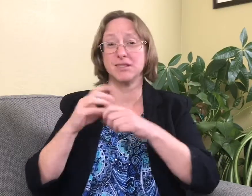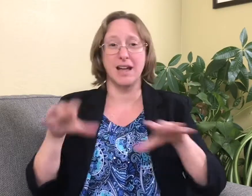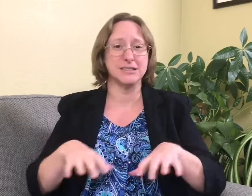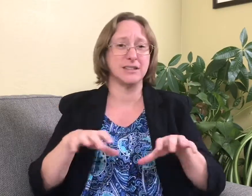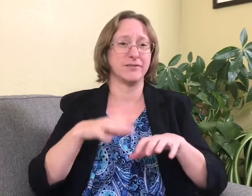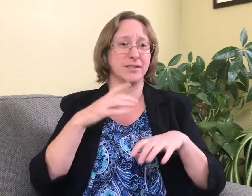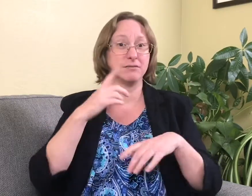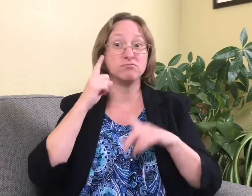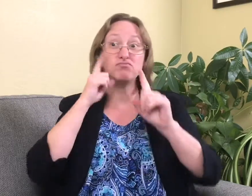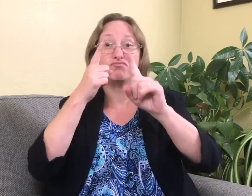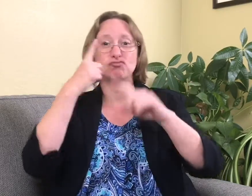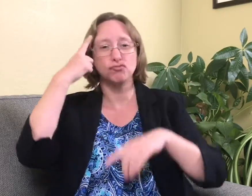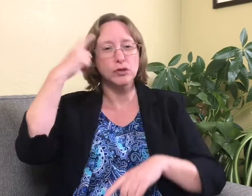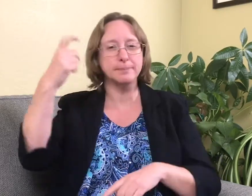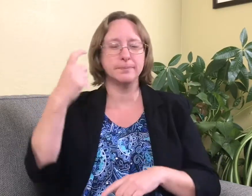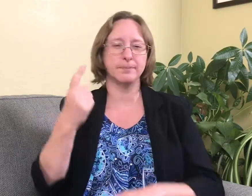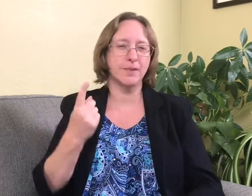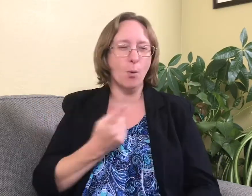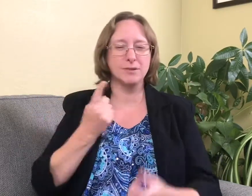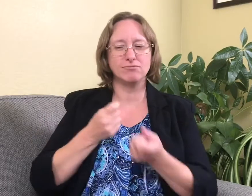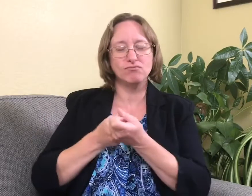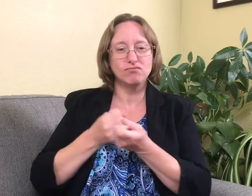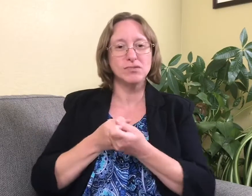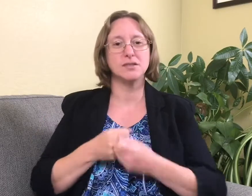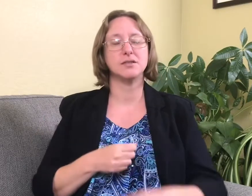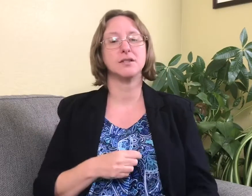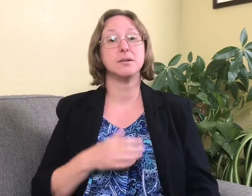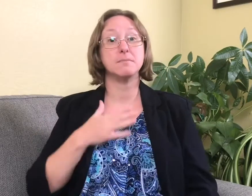part of sports, to join different activities, and to chase my dreams.